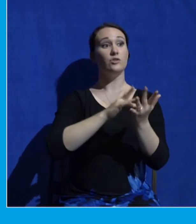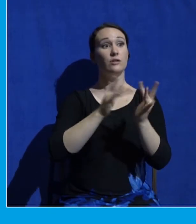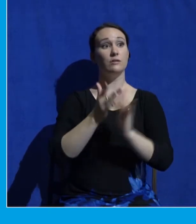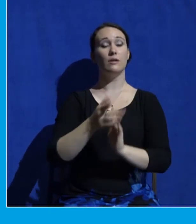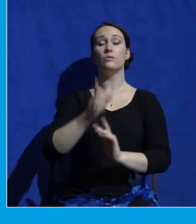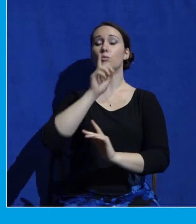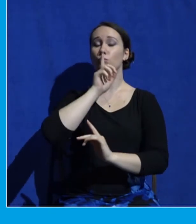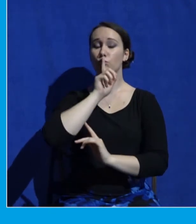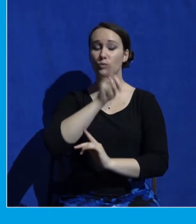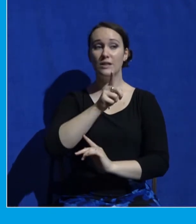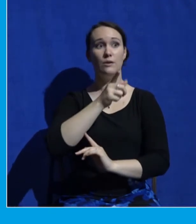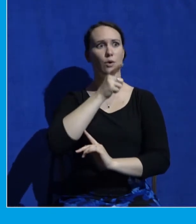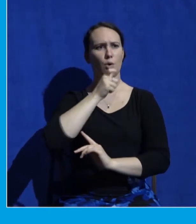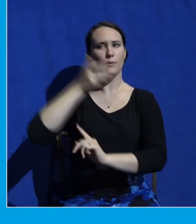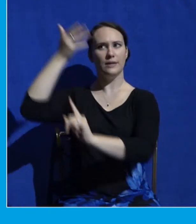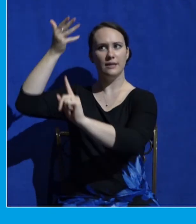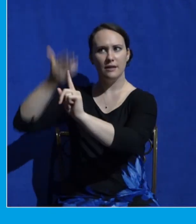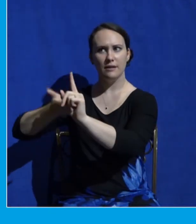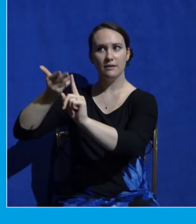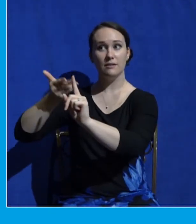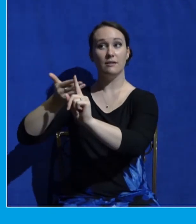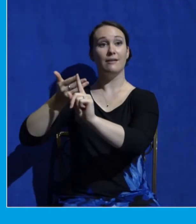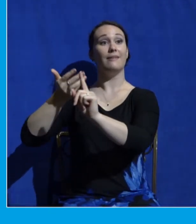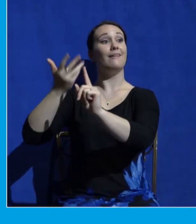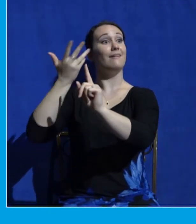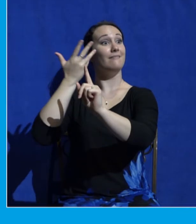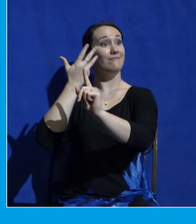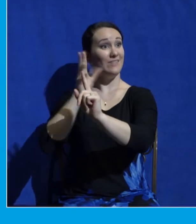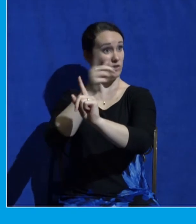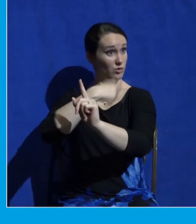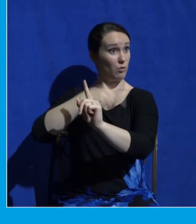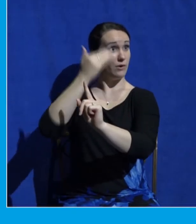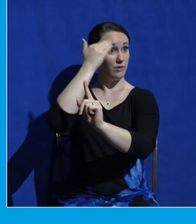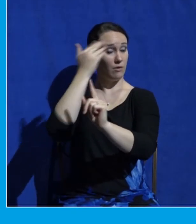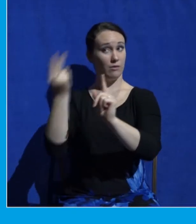you will realize your true destiny.